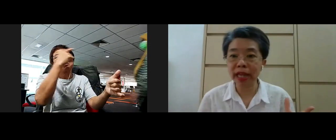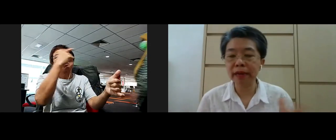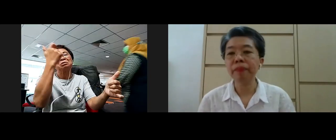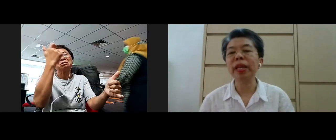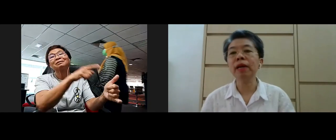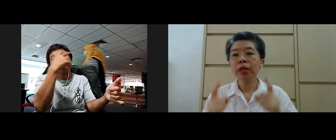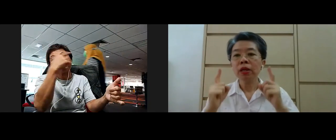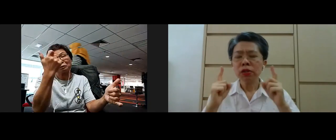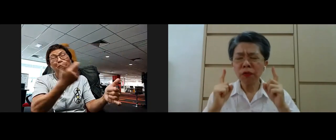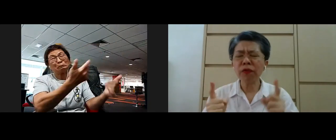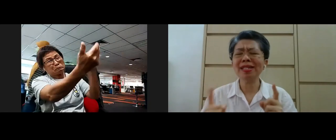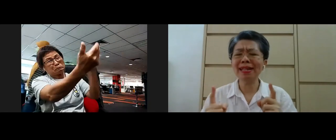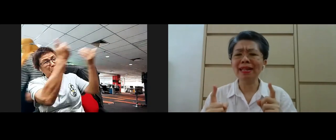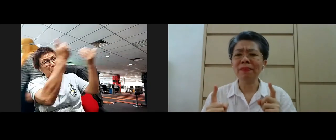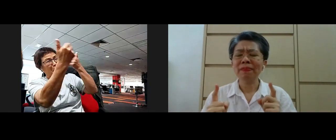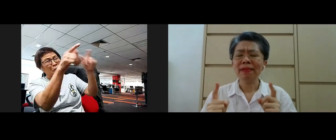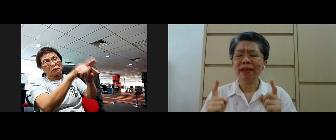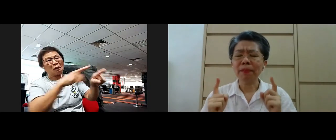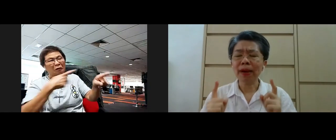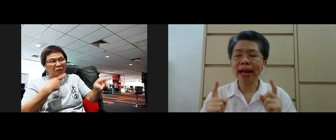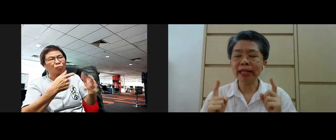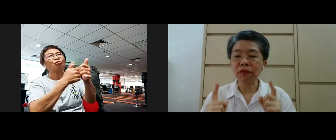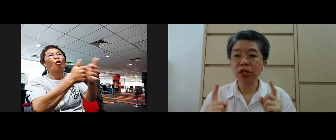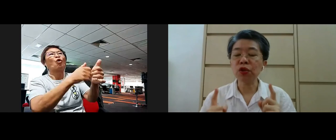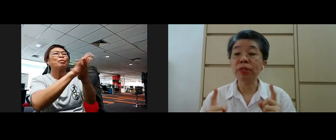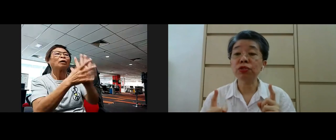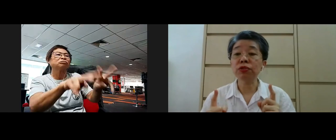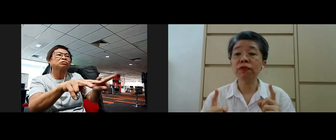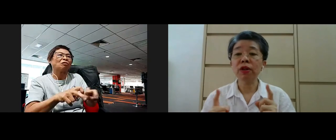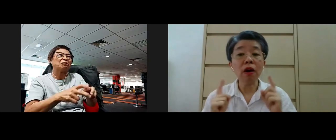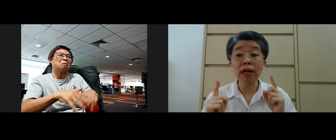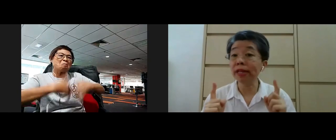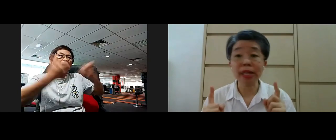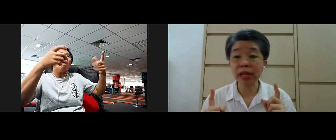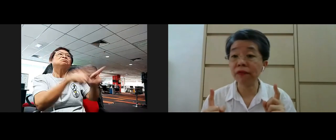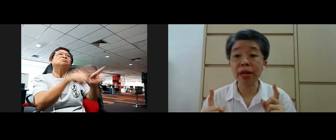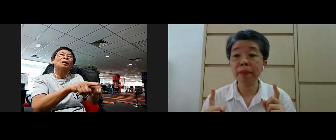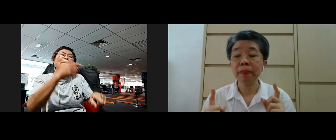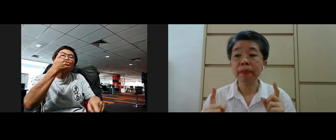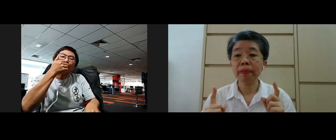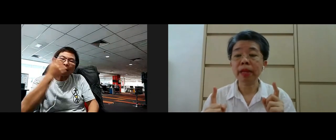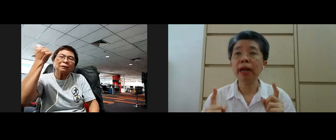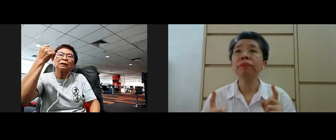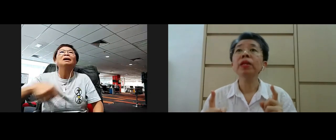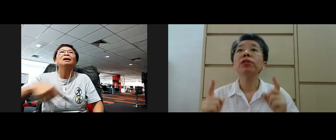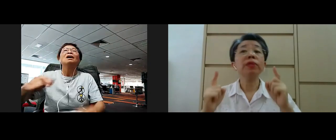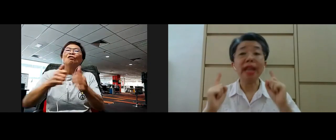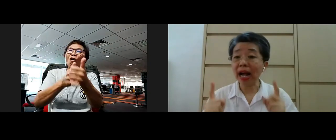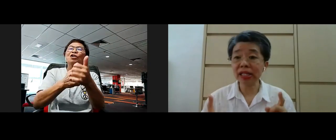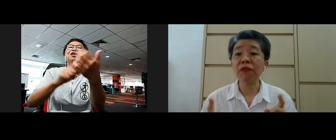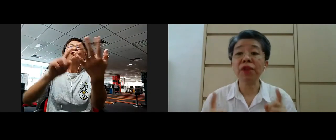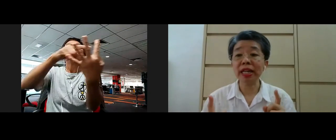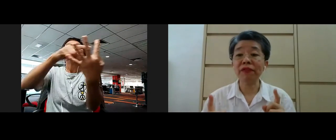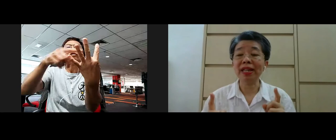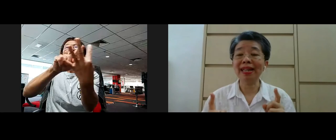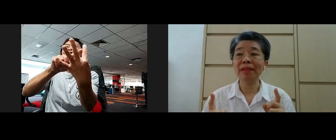with all that yeah so firstly apply the first noble truth all of us are suffering yeah so they